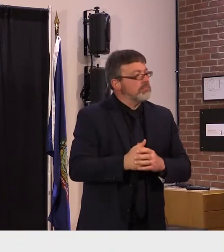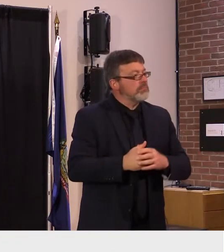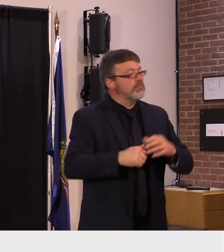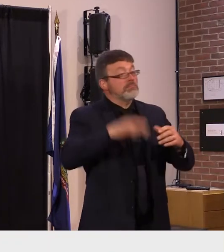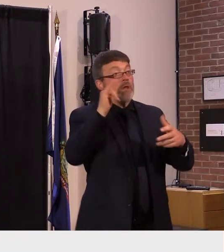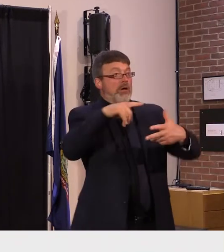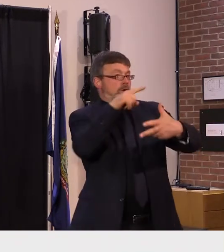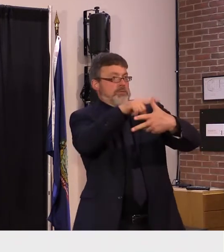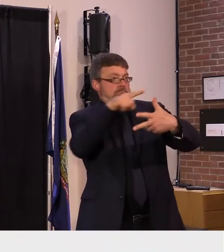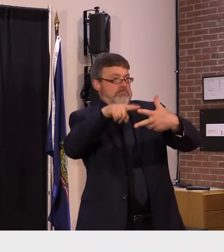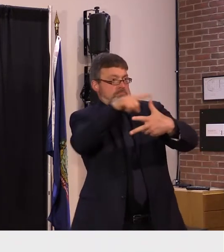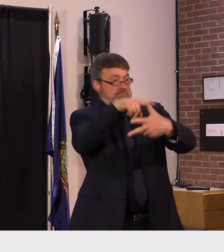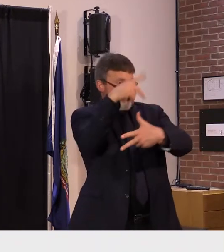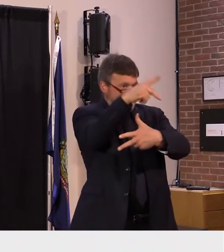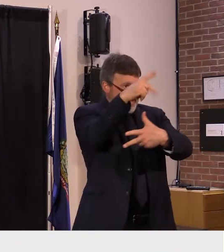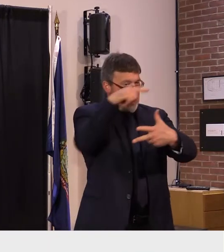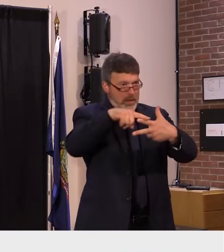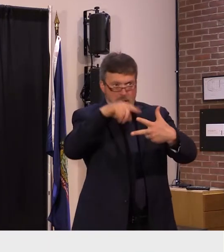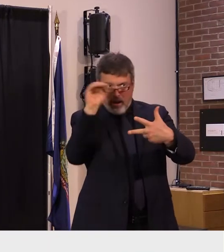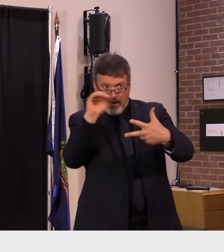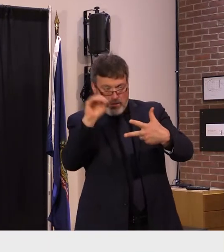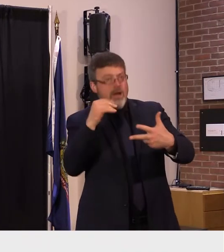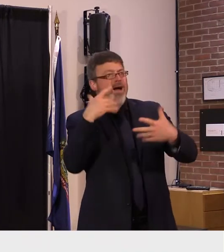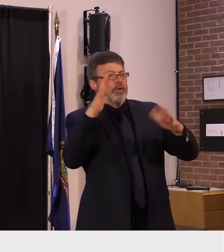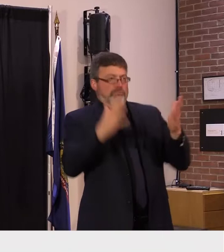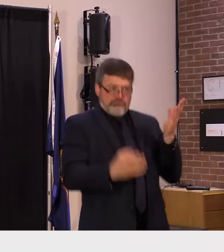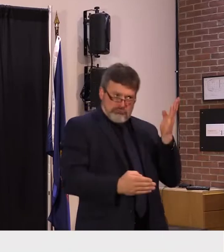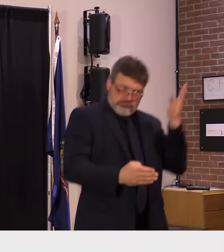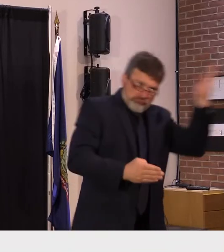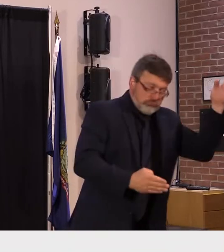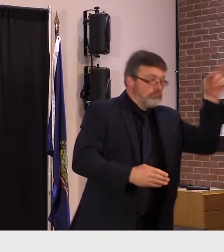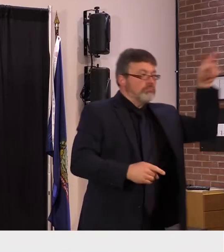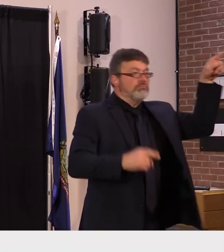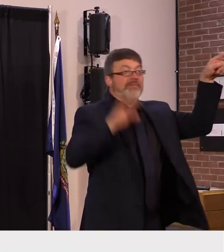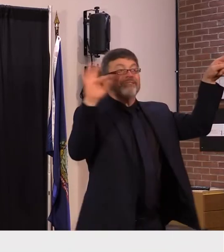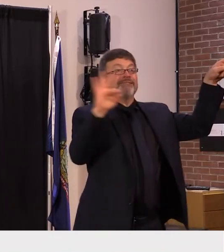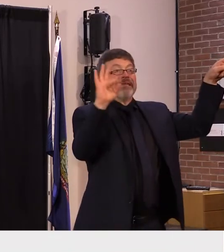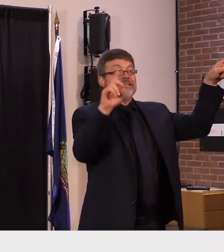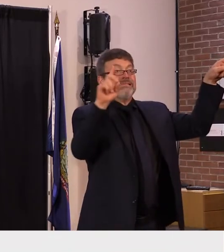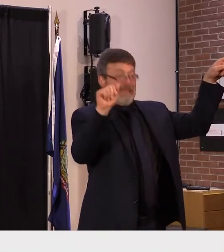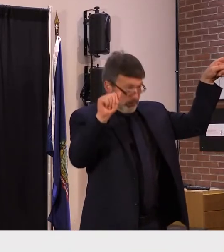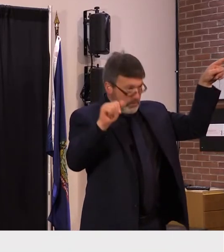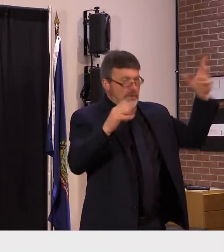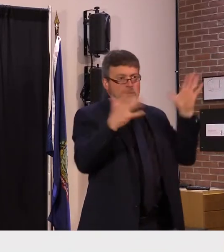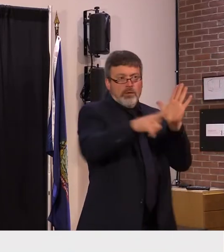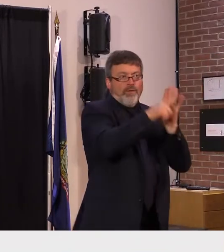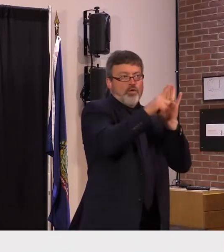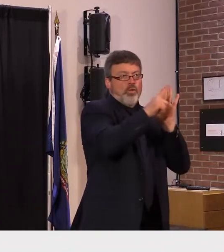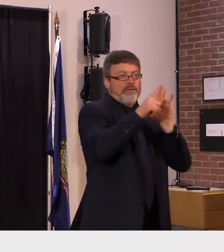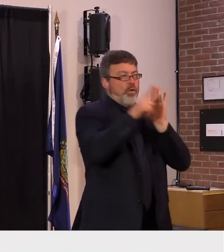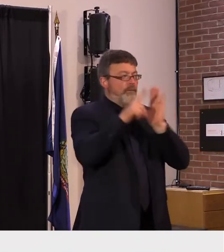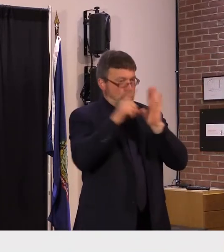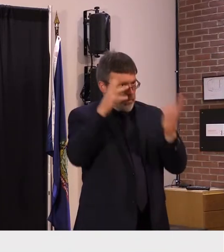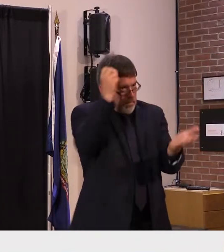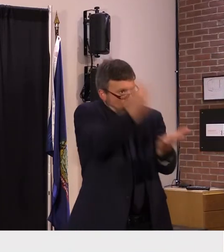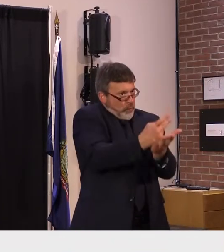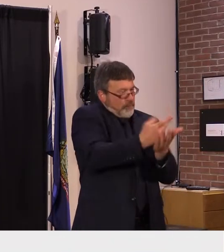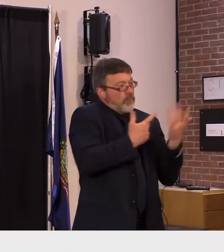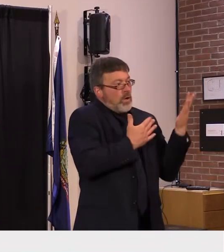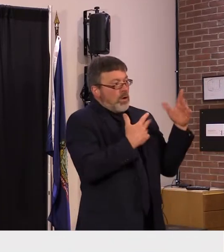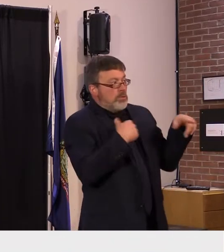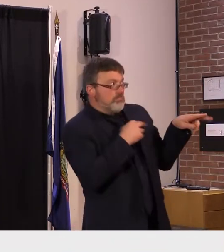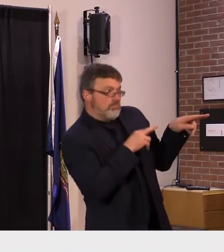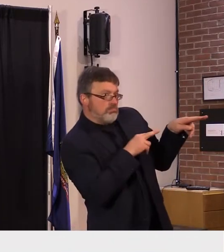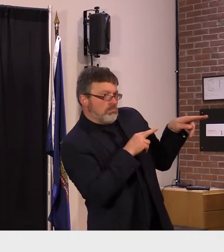federal regulators and there are still a few steps of review that need to happen before the vaccines become available in